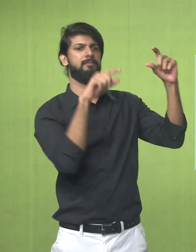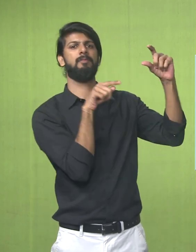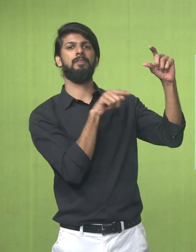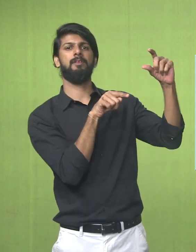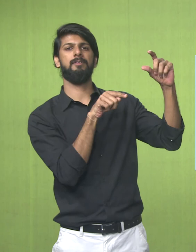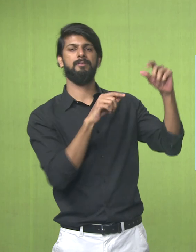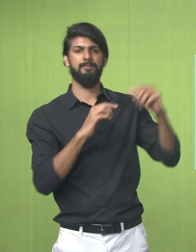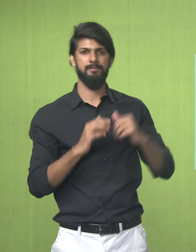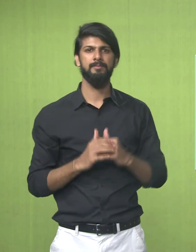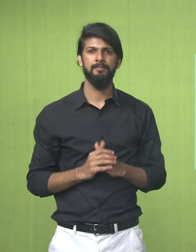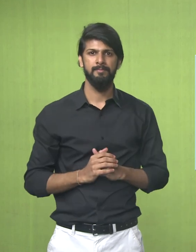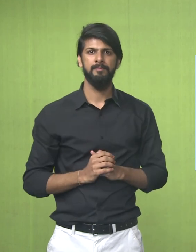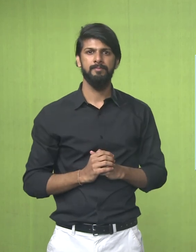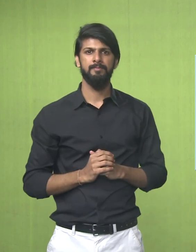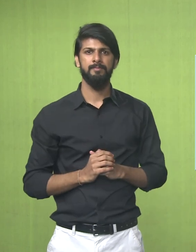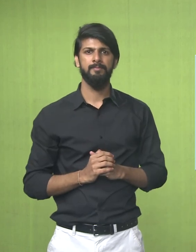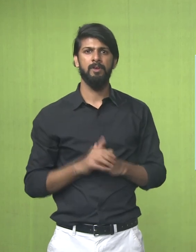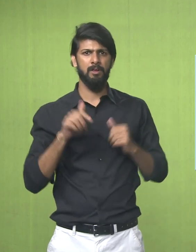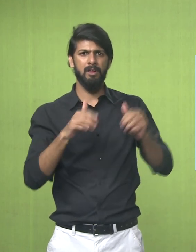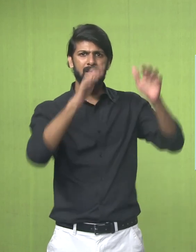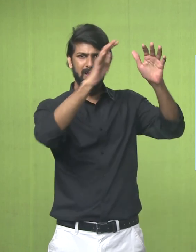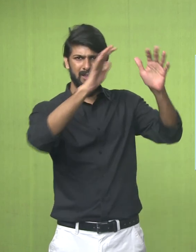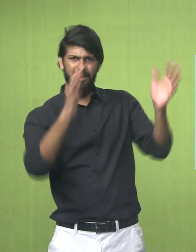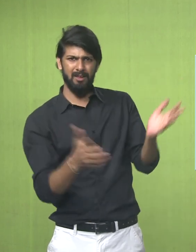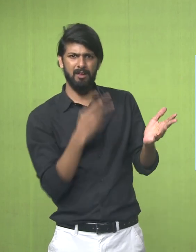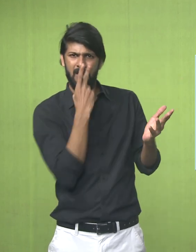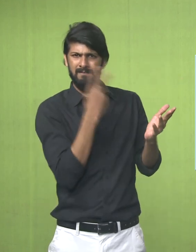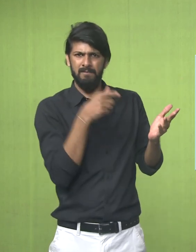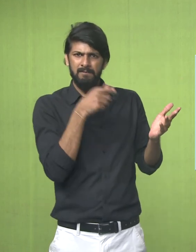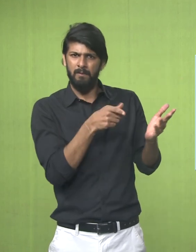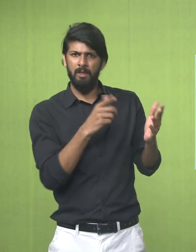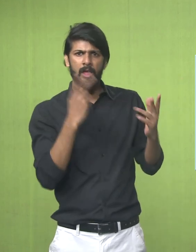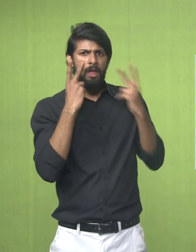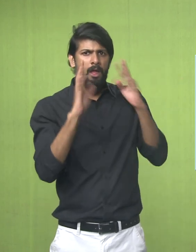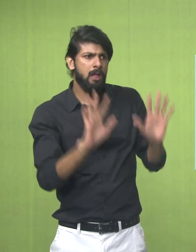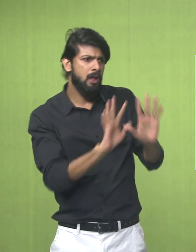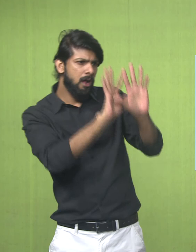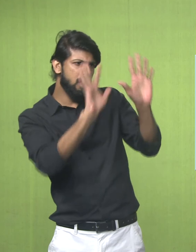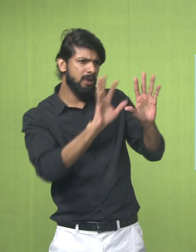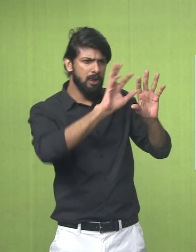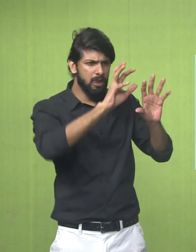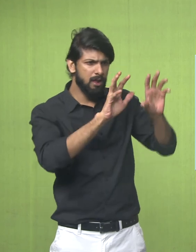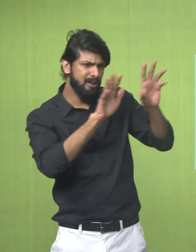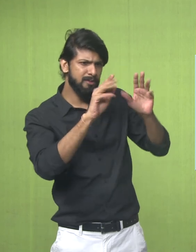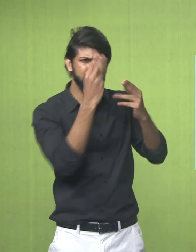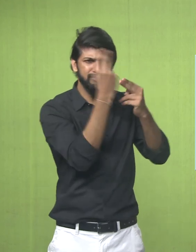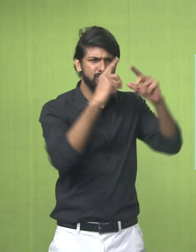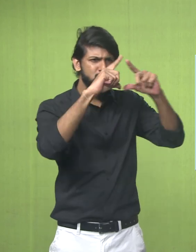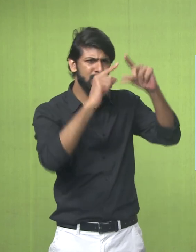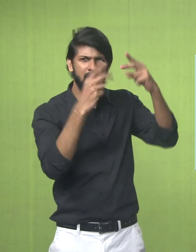The Peacock Motif Is In The Top Part The Lower Part Shows Decorative Geometrical Patterns